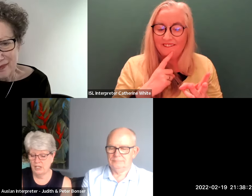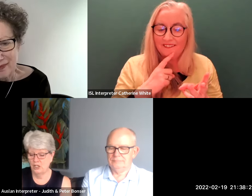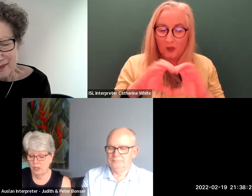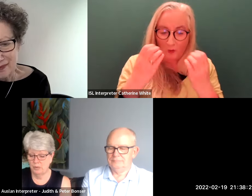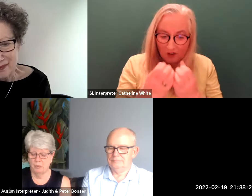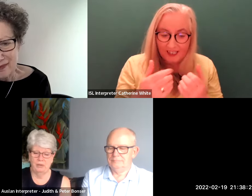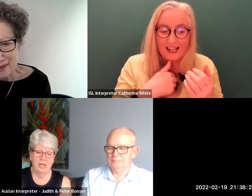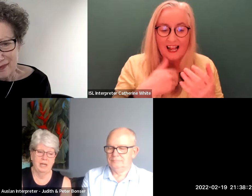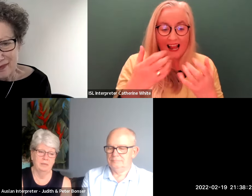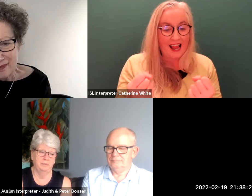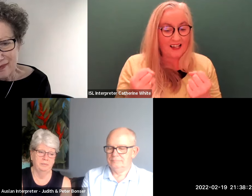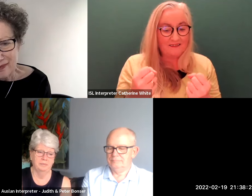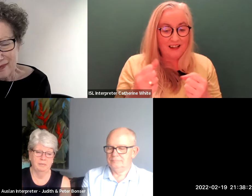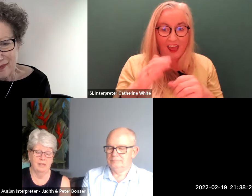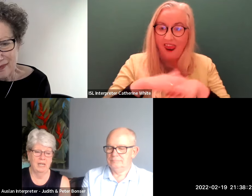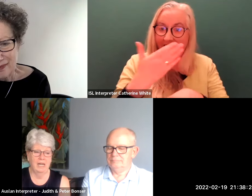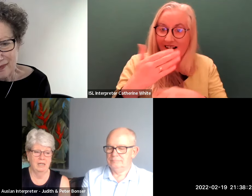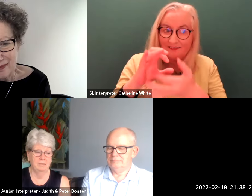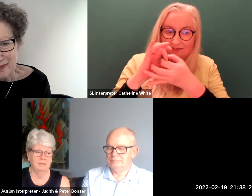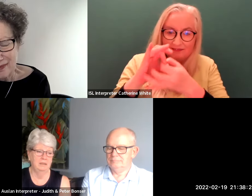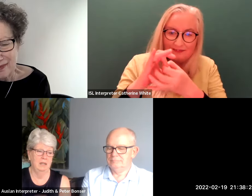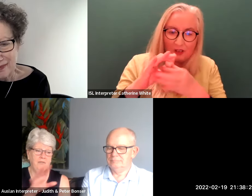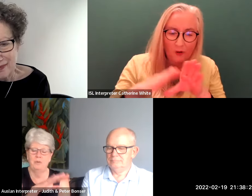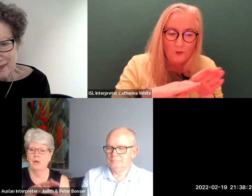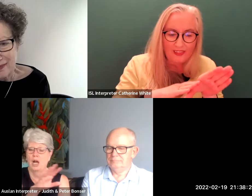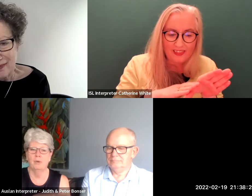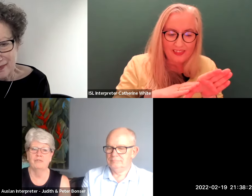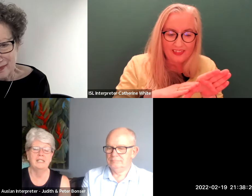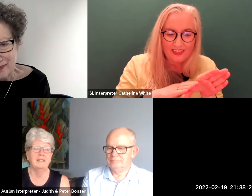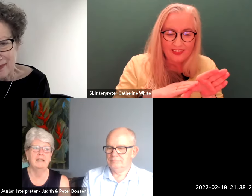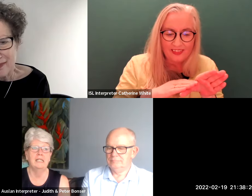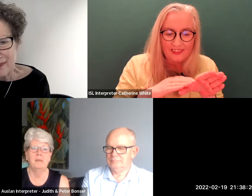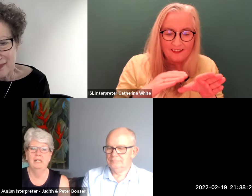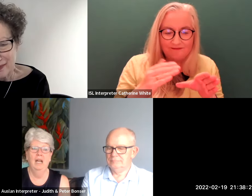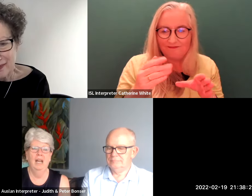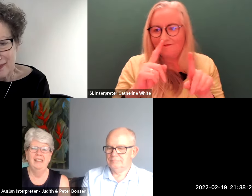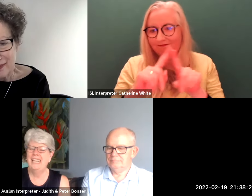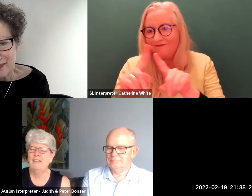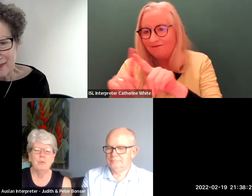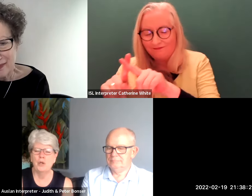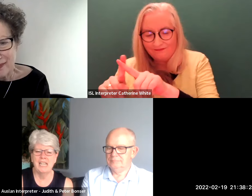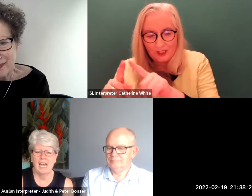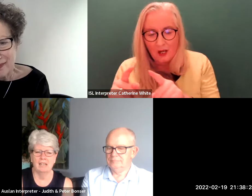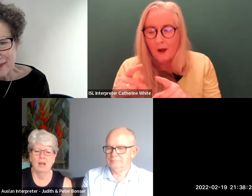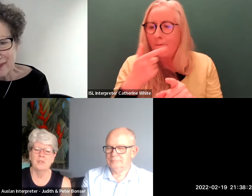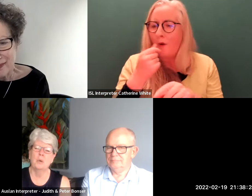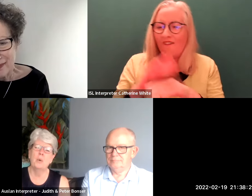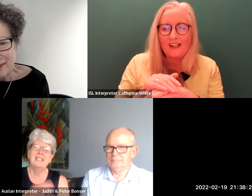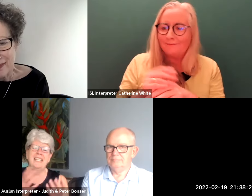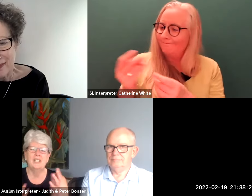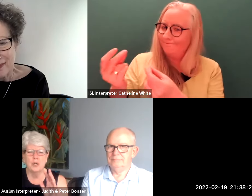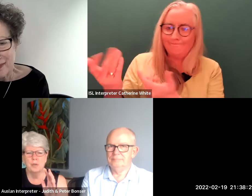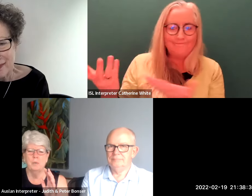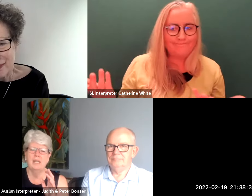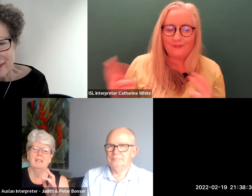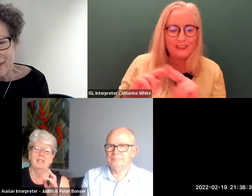relationships with um uh you know a few prior boyfriends and things but they never worked out i was always